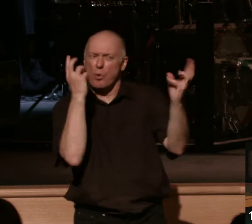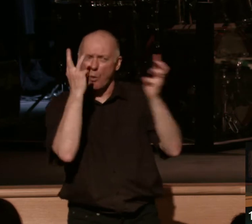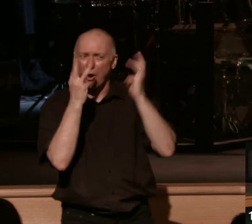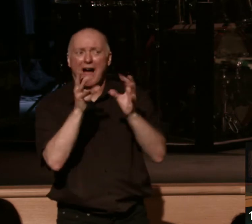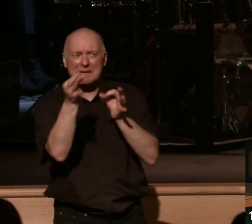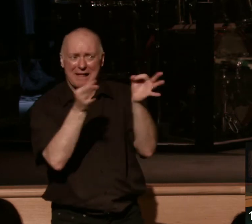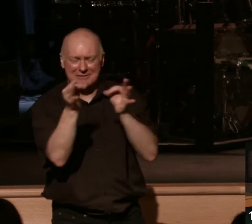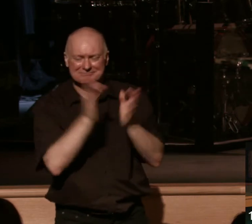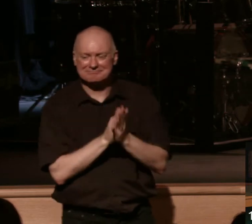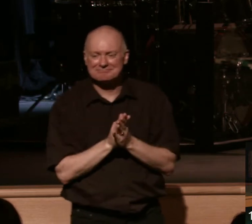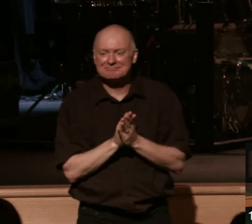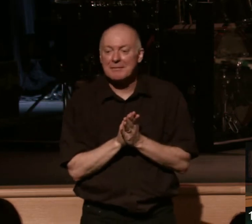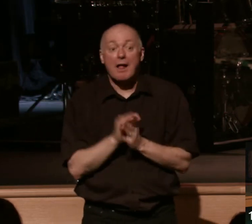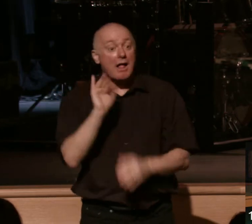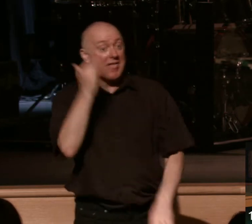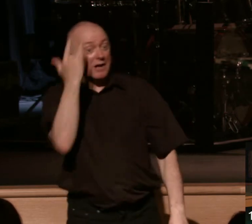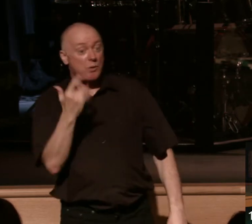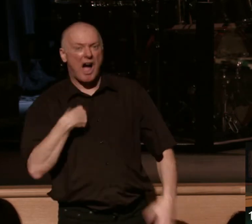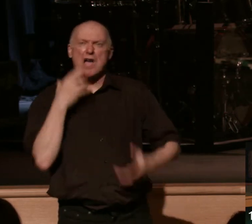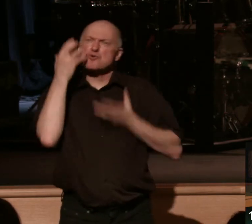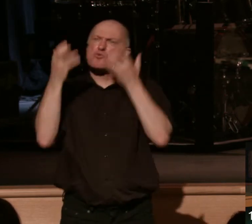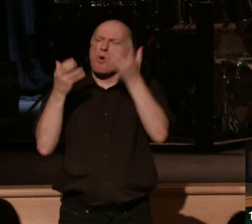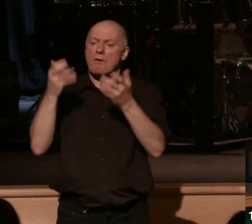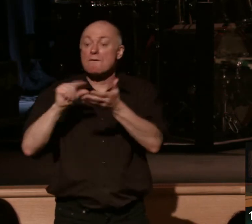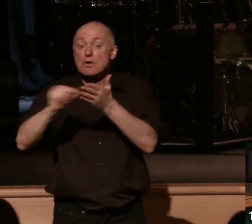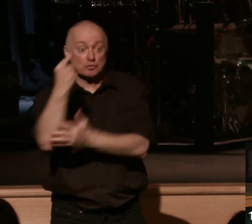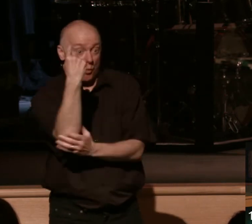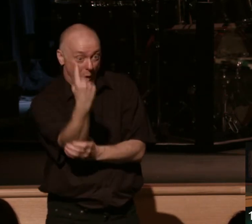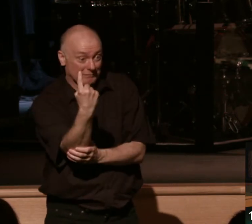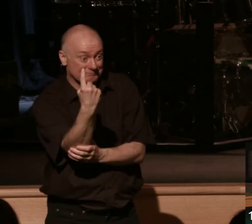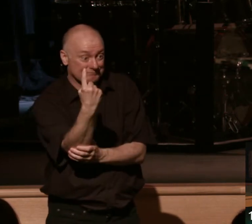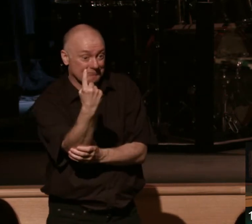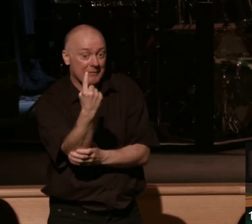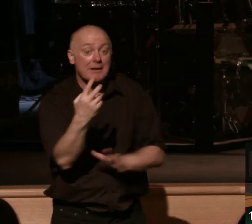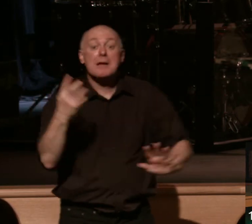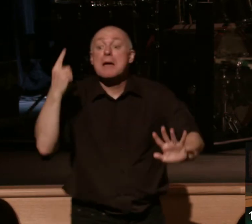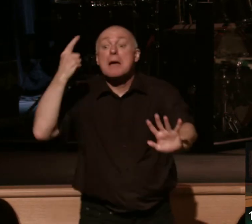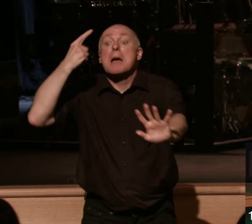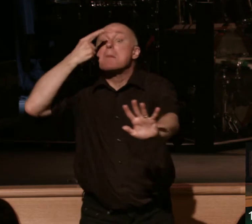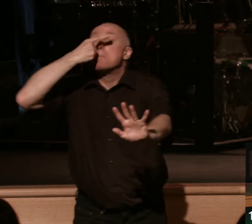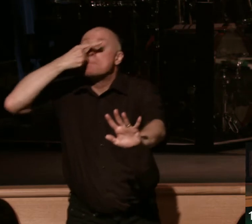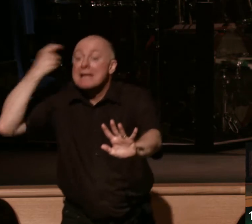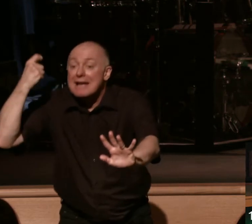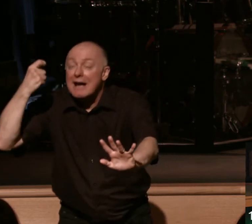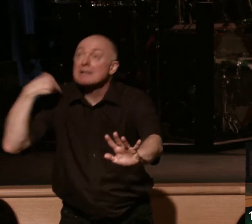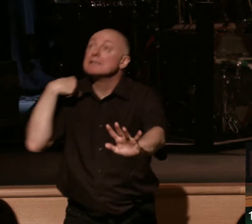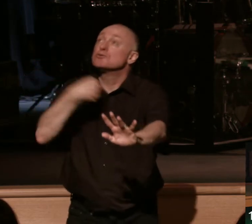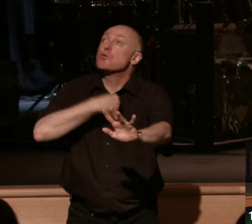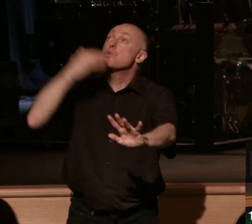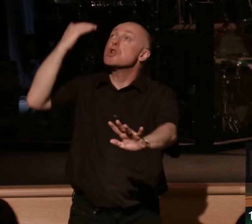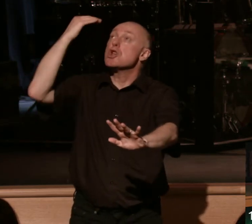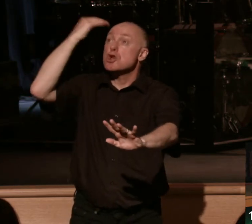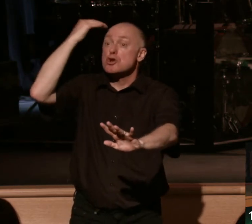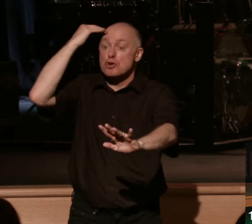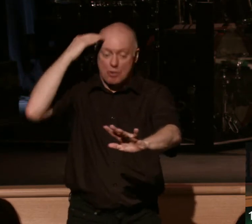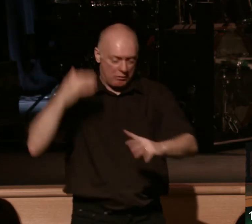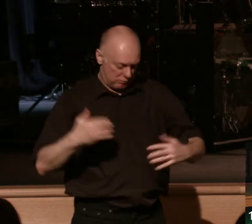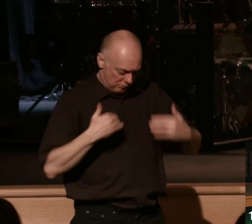temporary. That's why I groan. Again, look at verse 1. For we know that if the tent which is our earthly